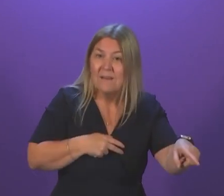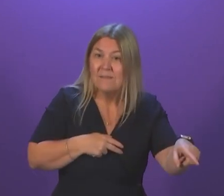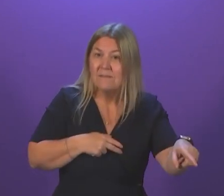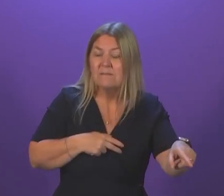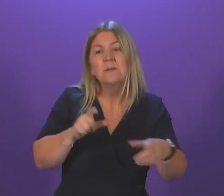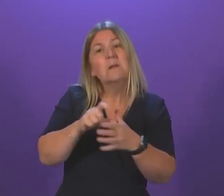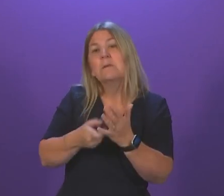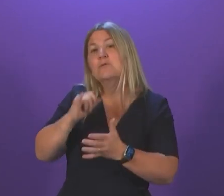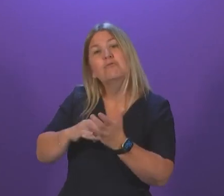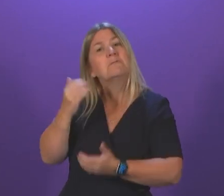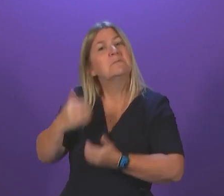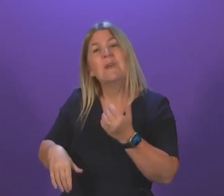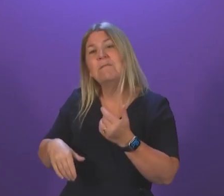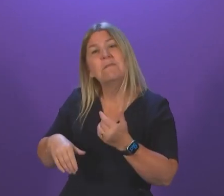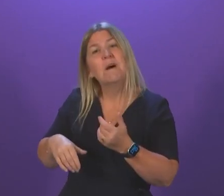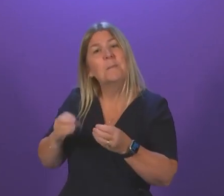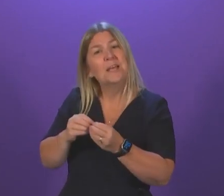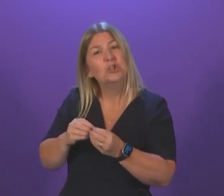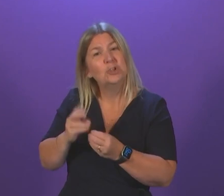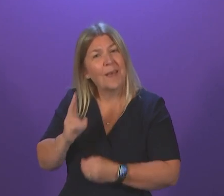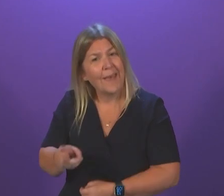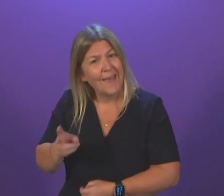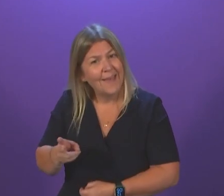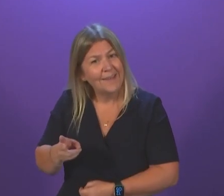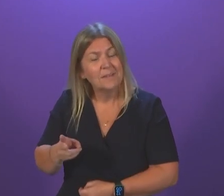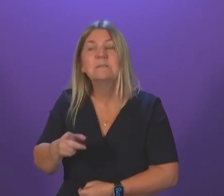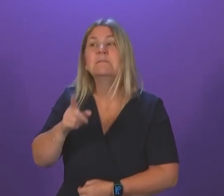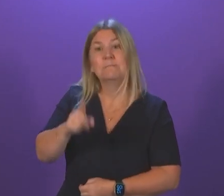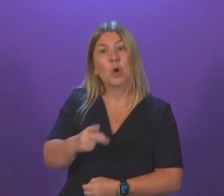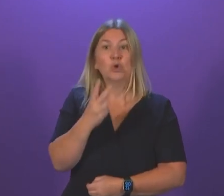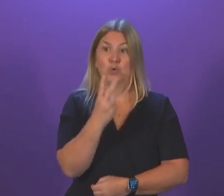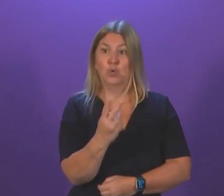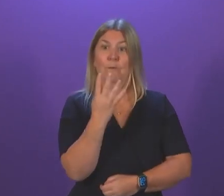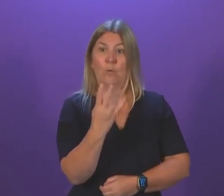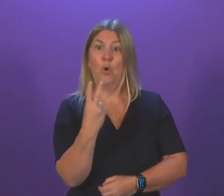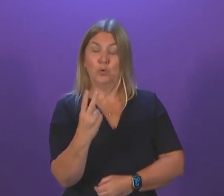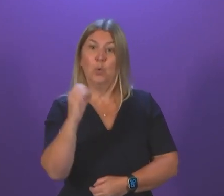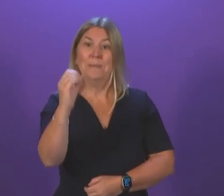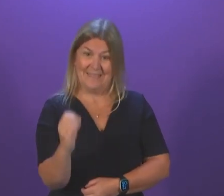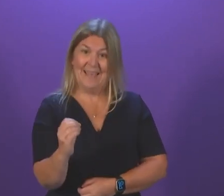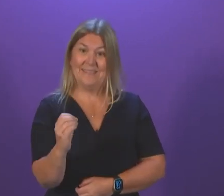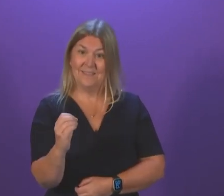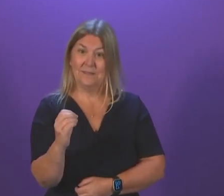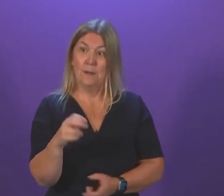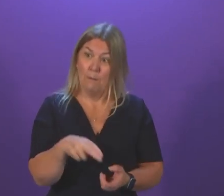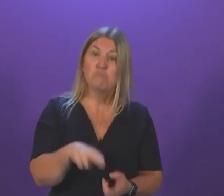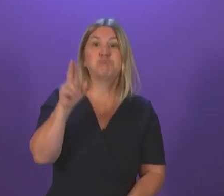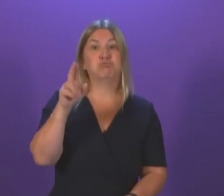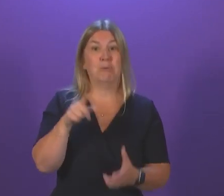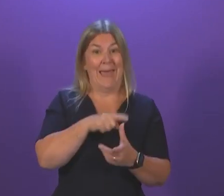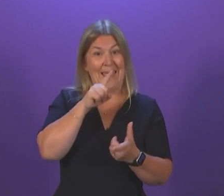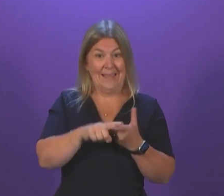didn't refer to this in his follow-up question, but since this Government took office, a 242% increase in A&E